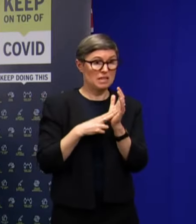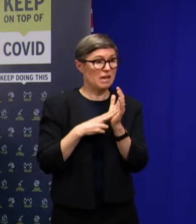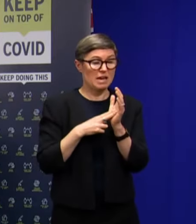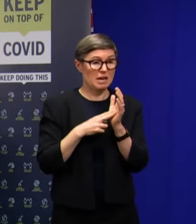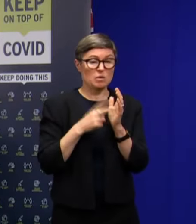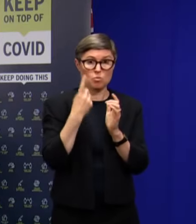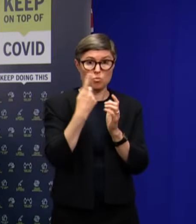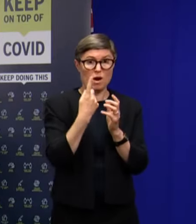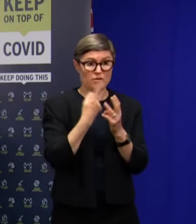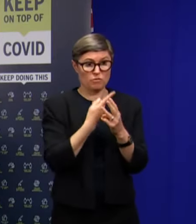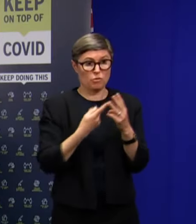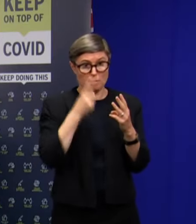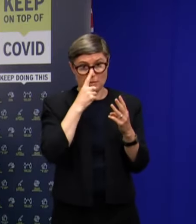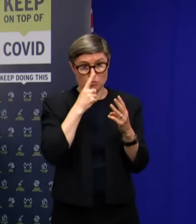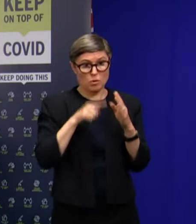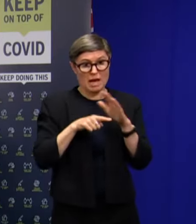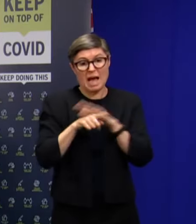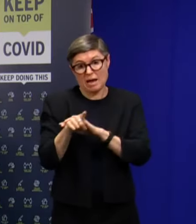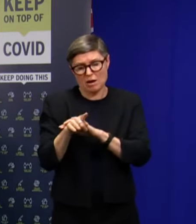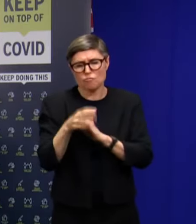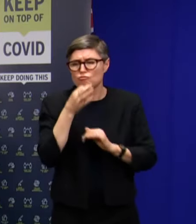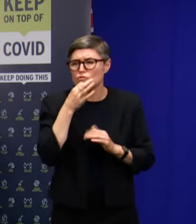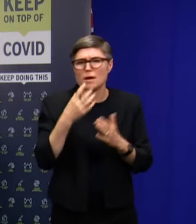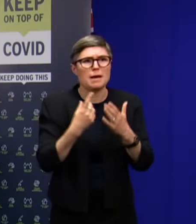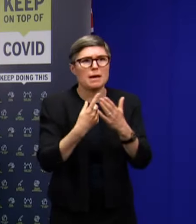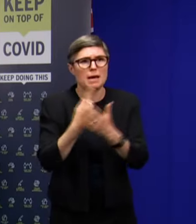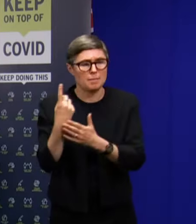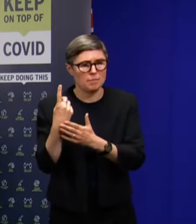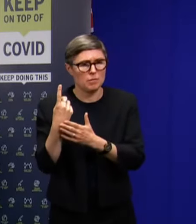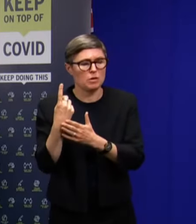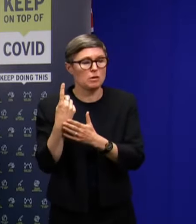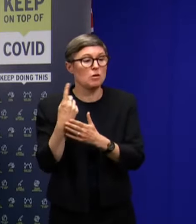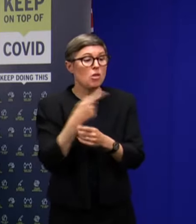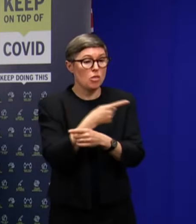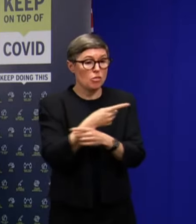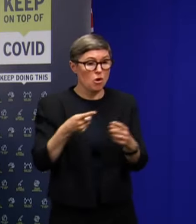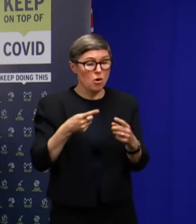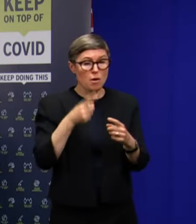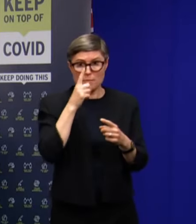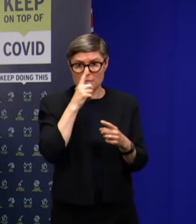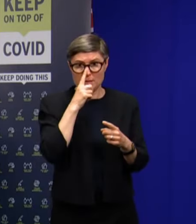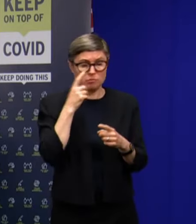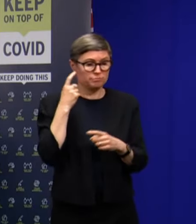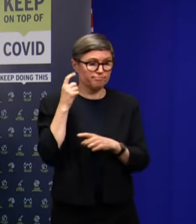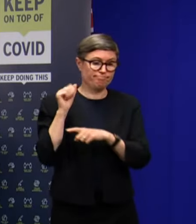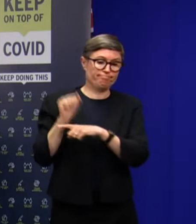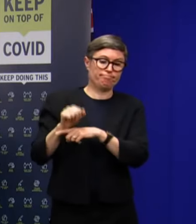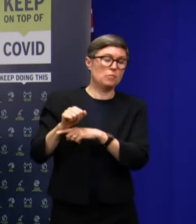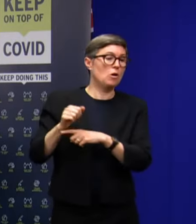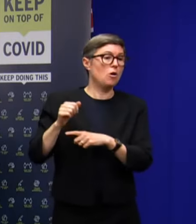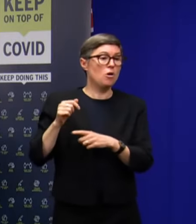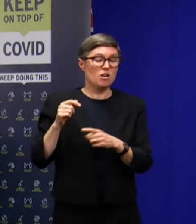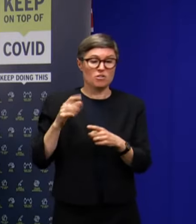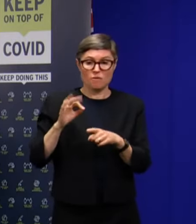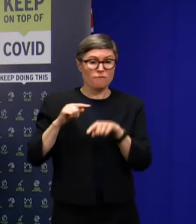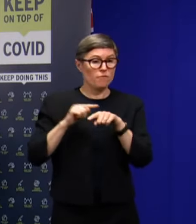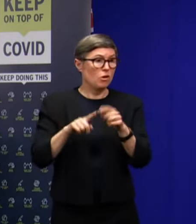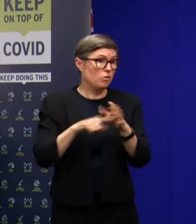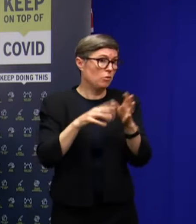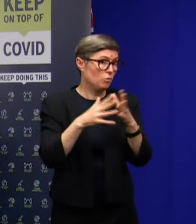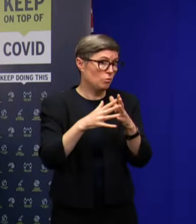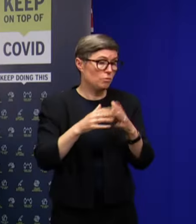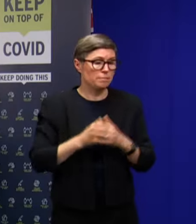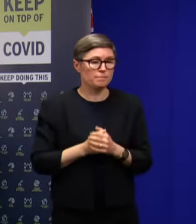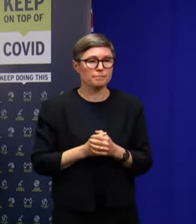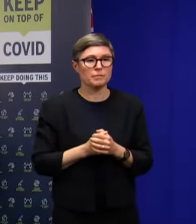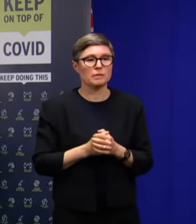infrequently. And it is as a result of people that do not want to follow the law. Let me be clear about that. There are directions in place.